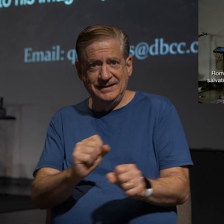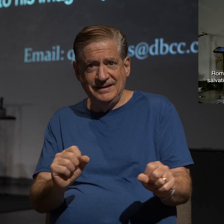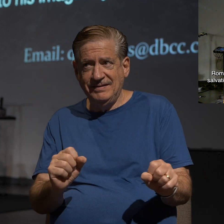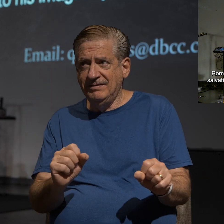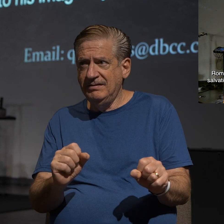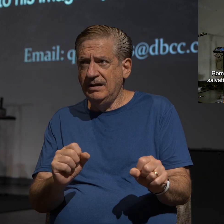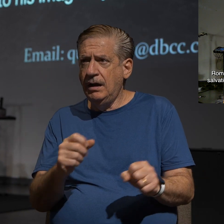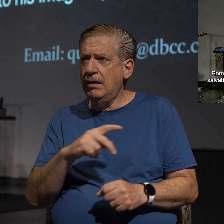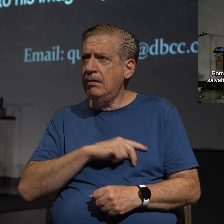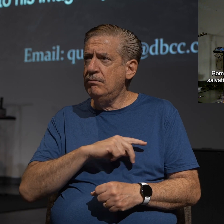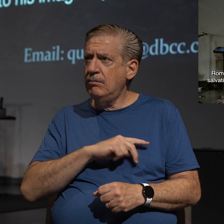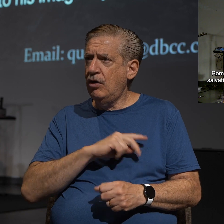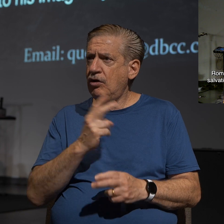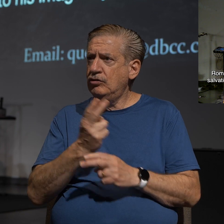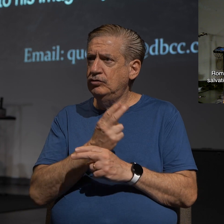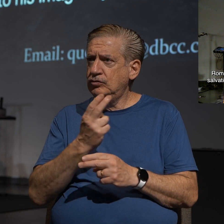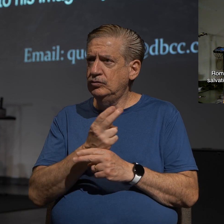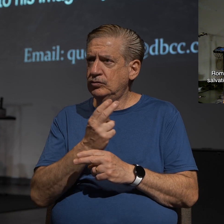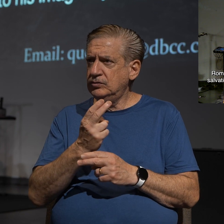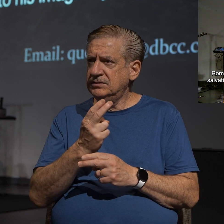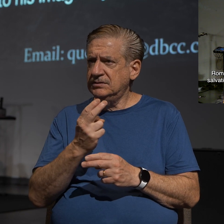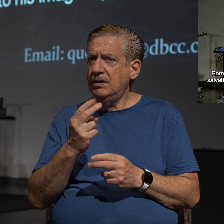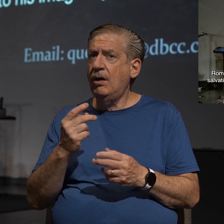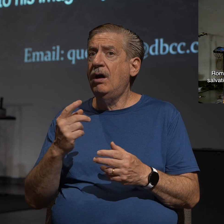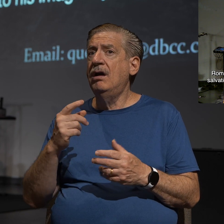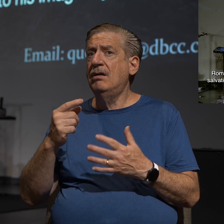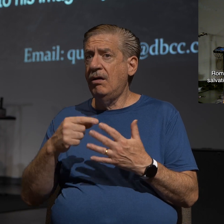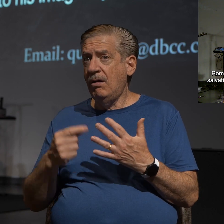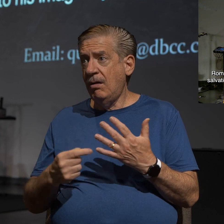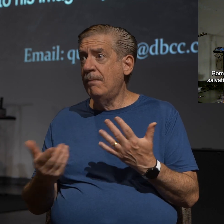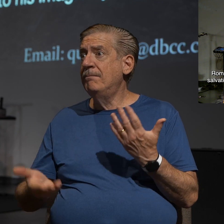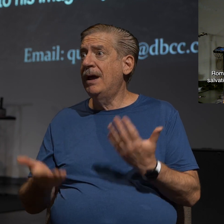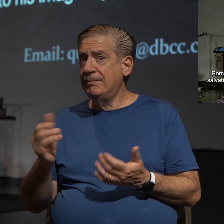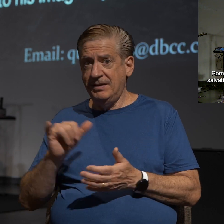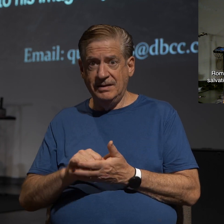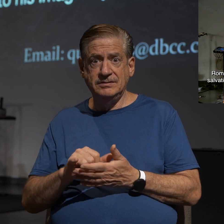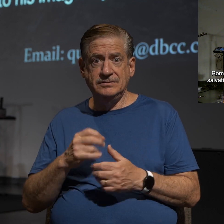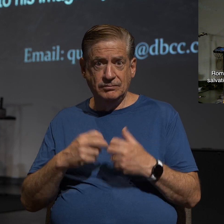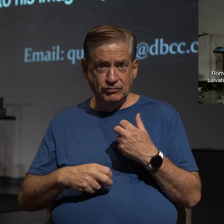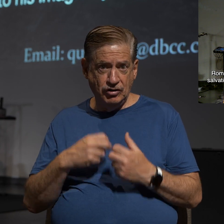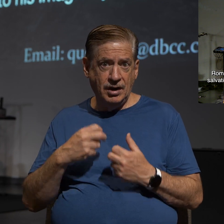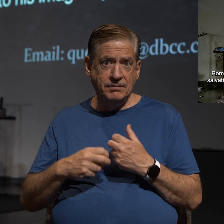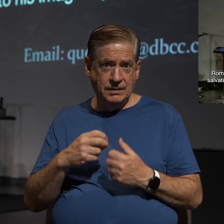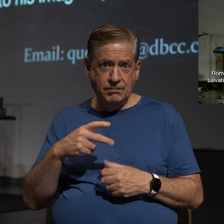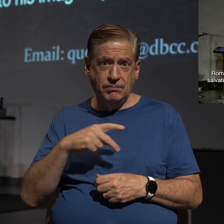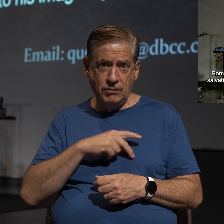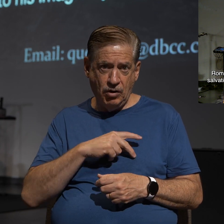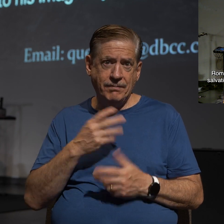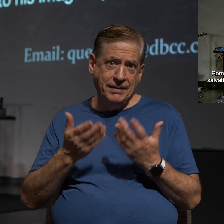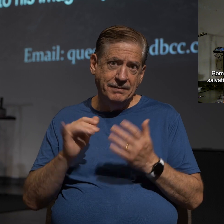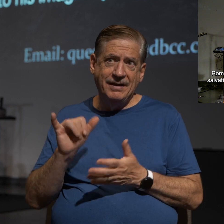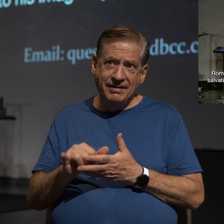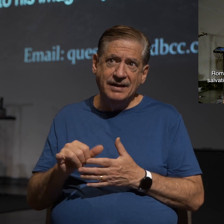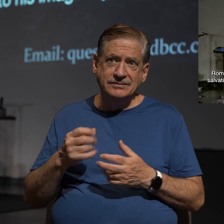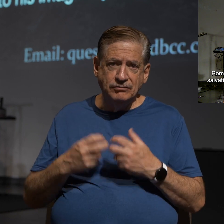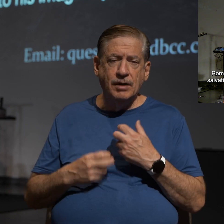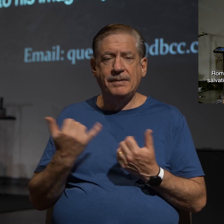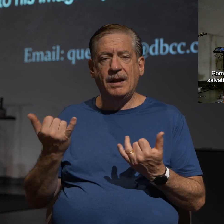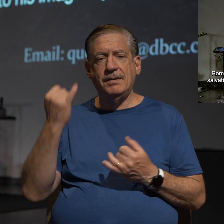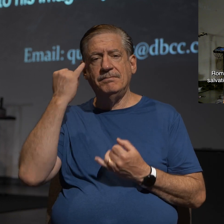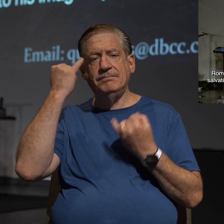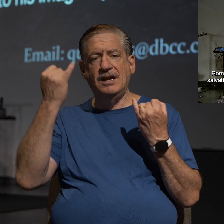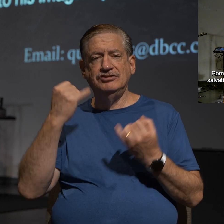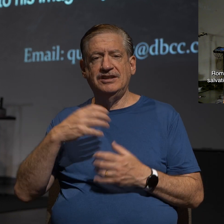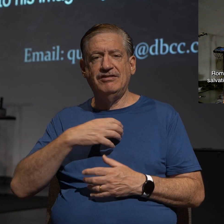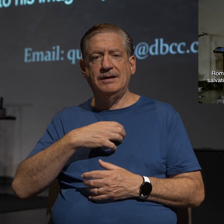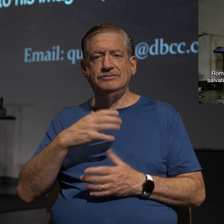And then Paul uses the imaginary objector to say, oh, yeah, maybe that's the problem, Paul. Maybe that's the problem. And so, here comes the imaginary